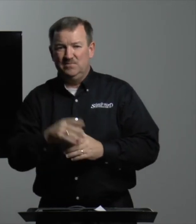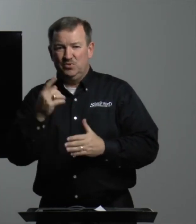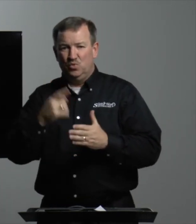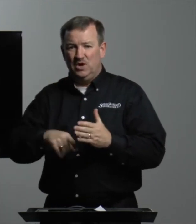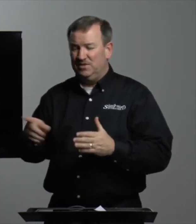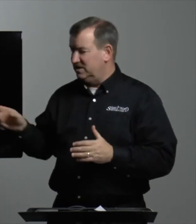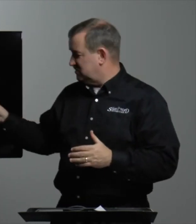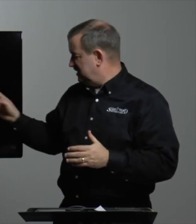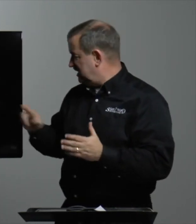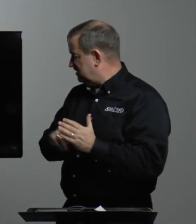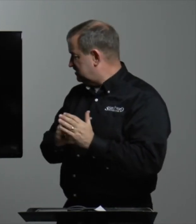what this means.